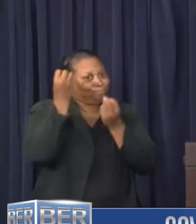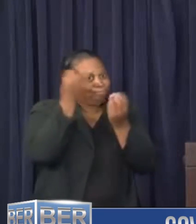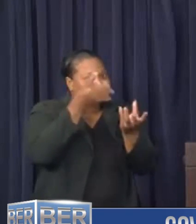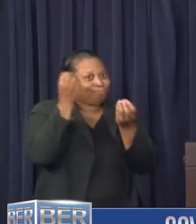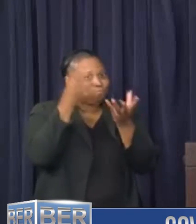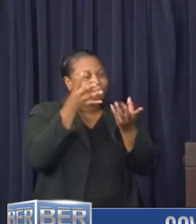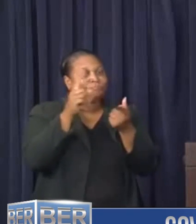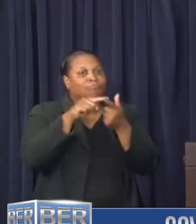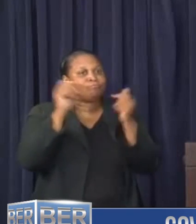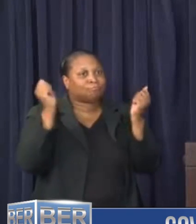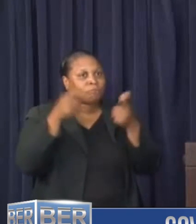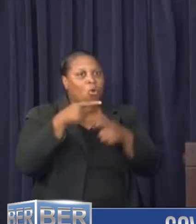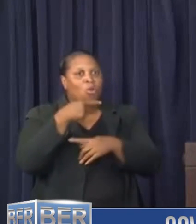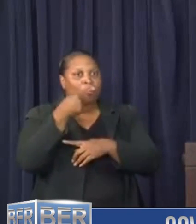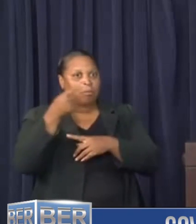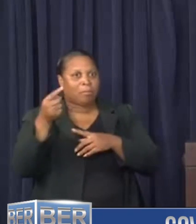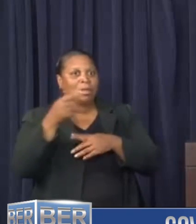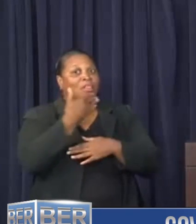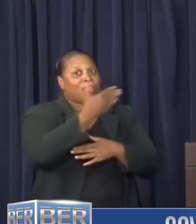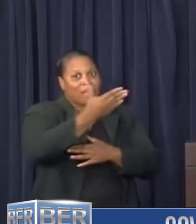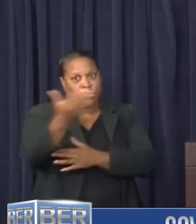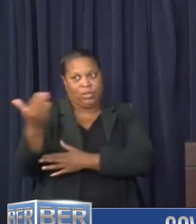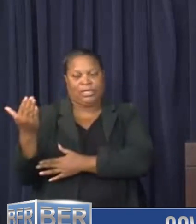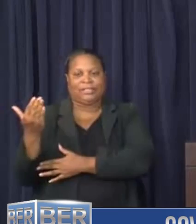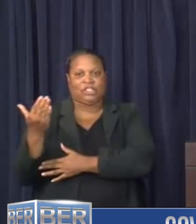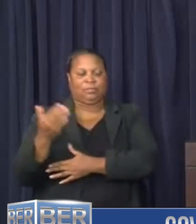to the general public. Thank you, ladies and gentlemen.